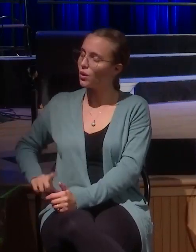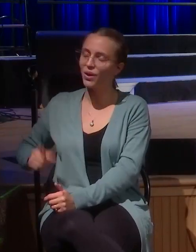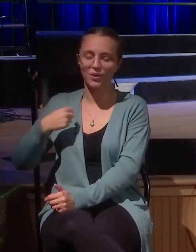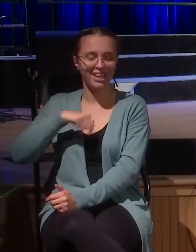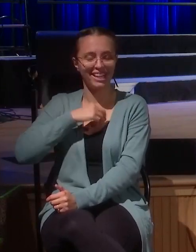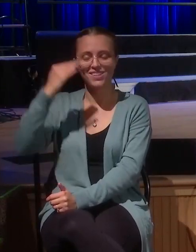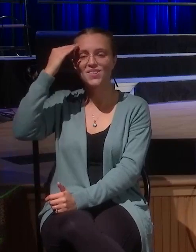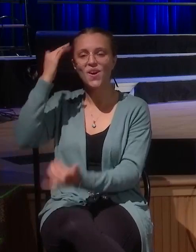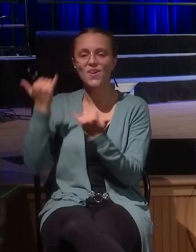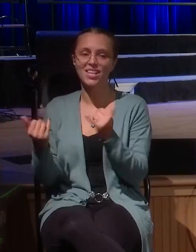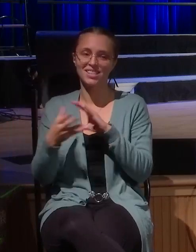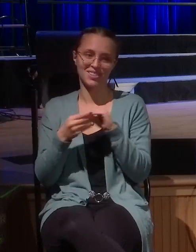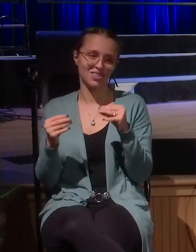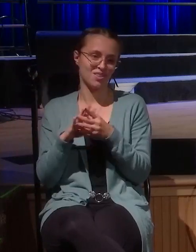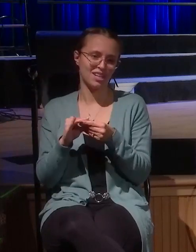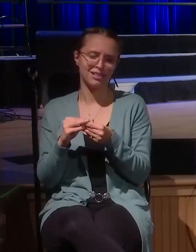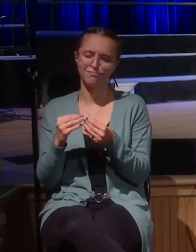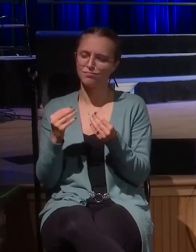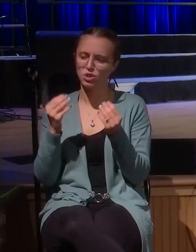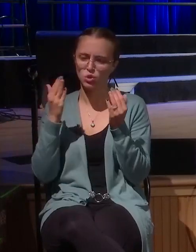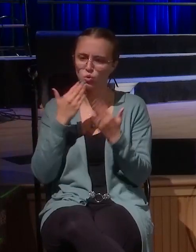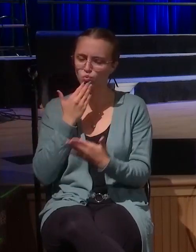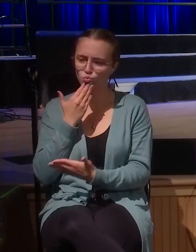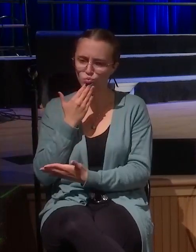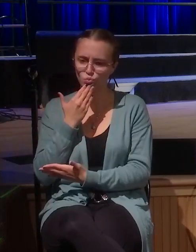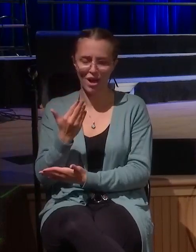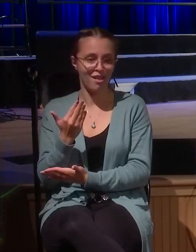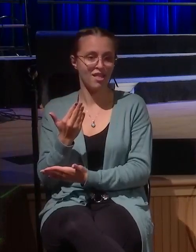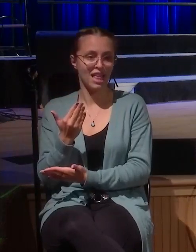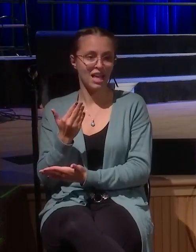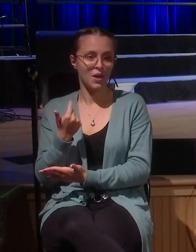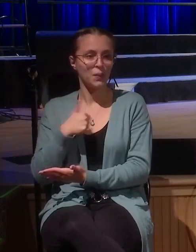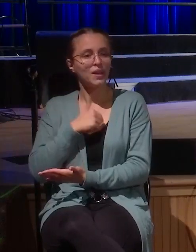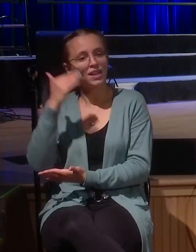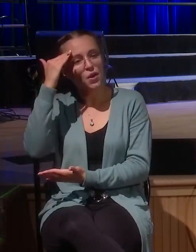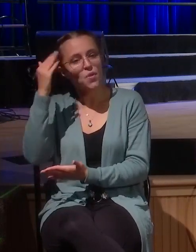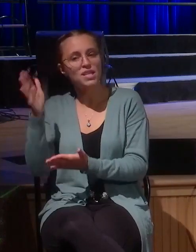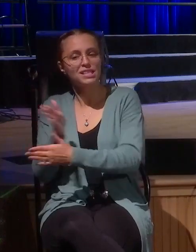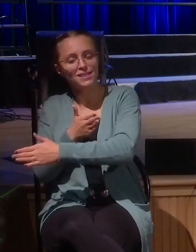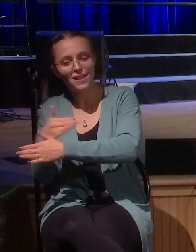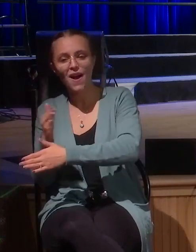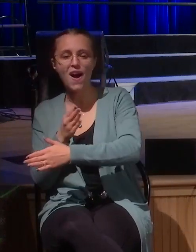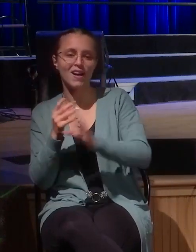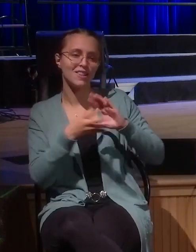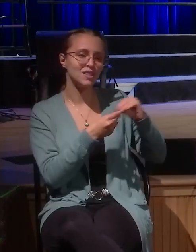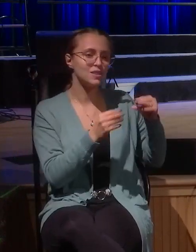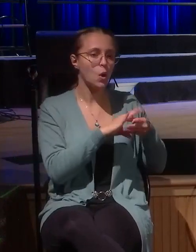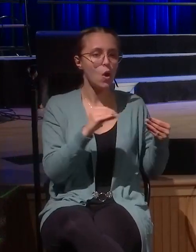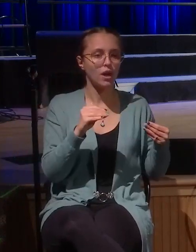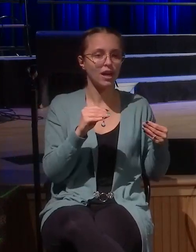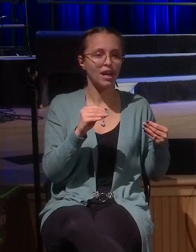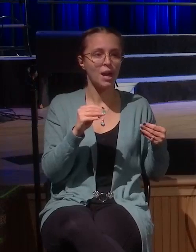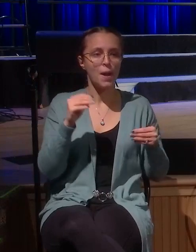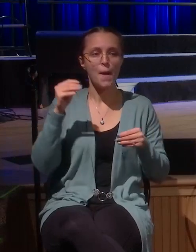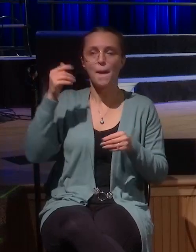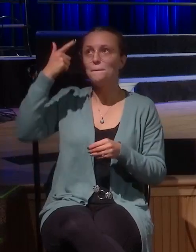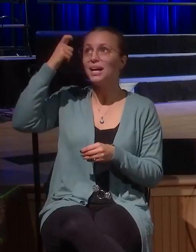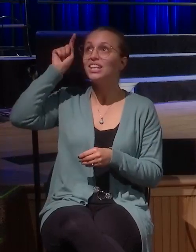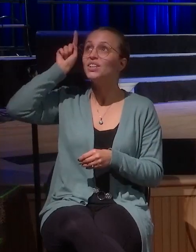about it. But God, I pray that we'd see something new in it today because you are that kind of God that reveals such great and wonderful things about who